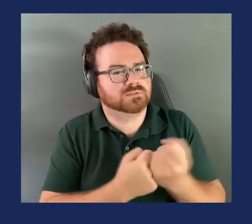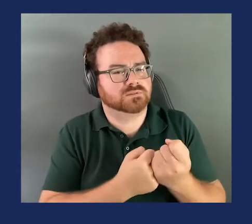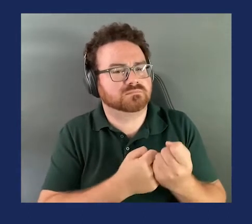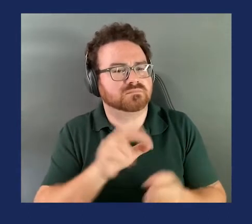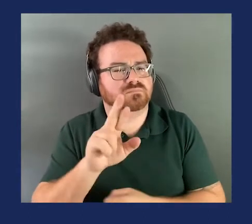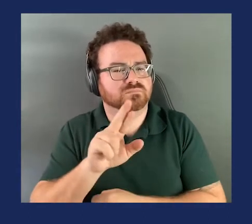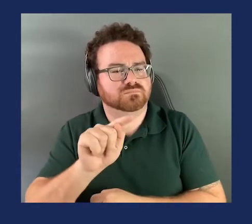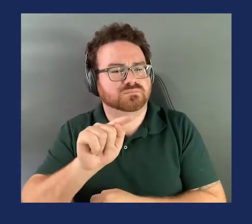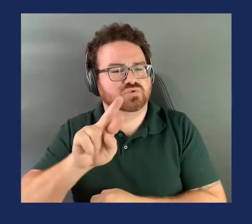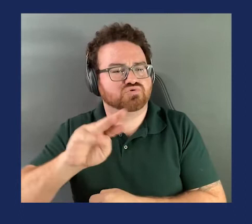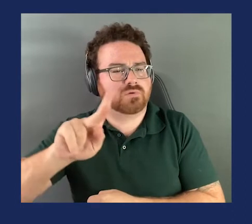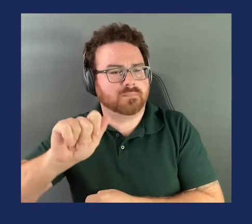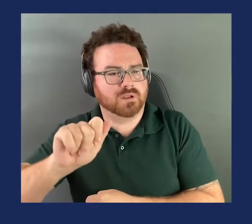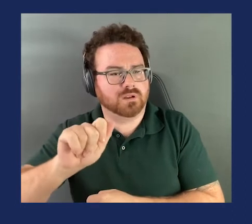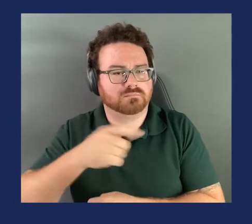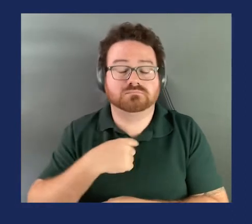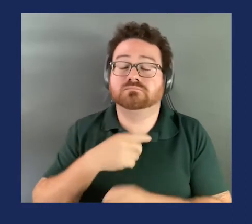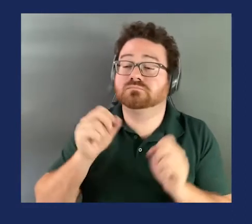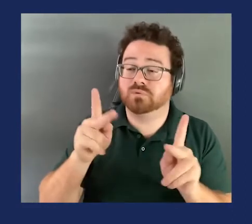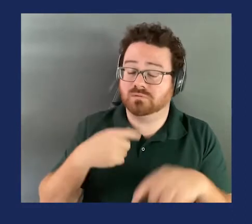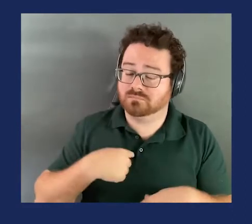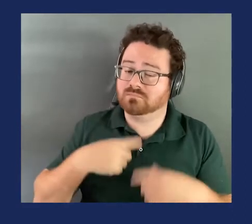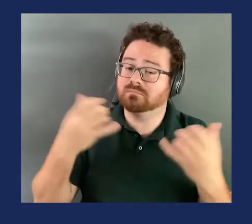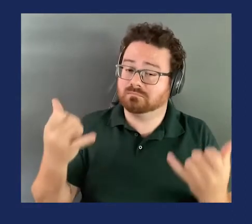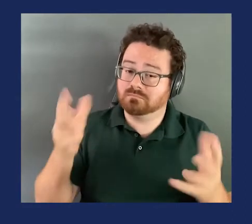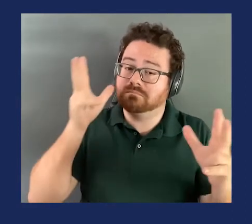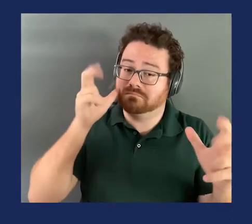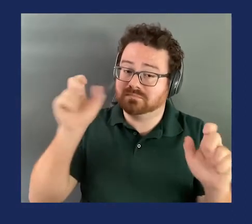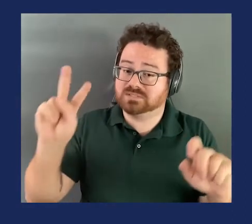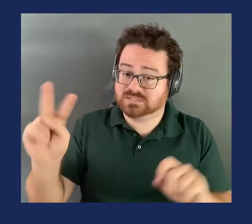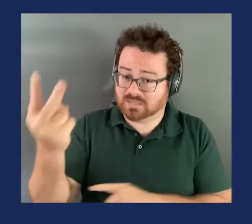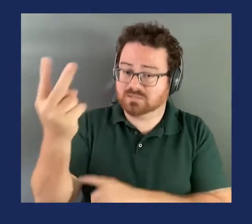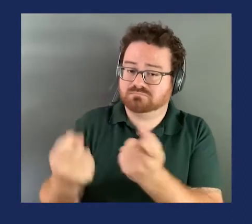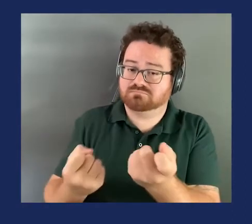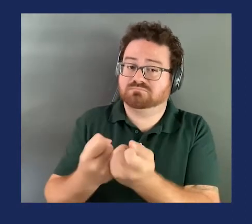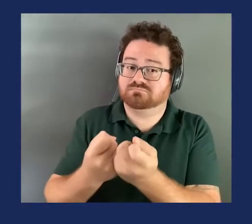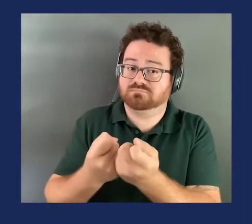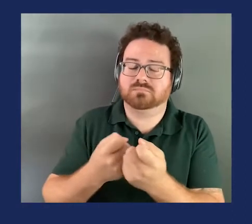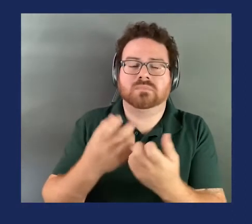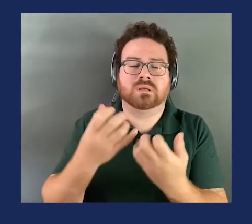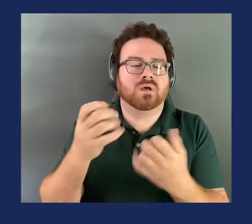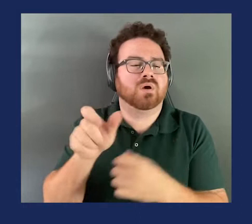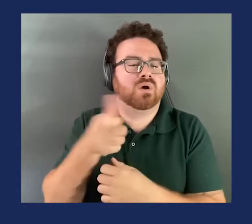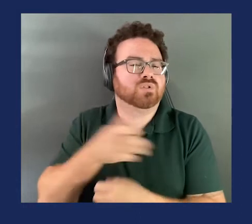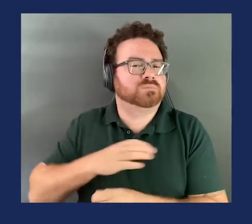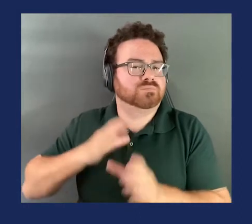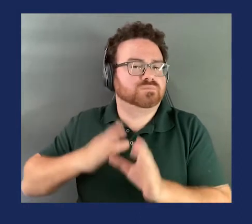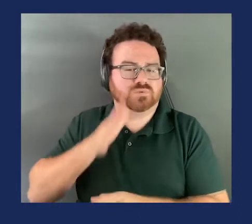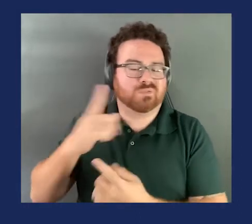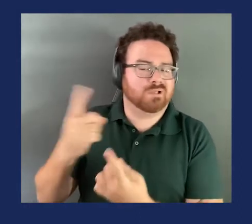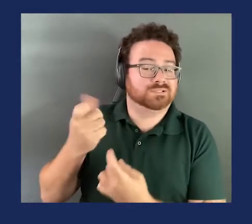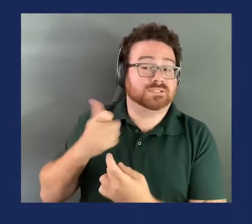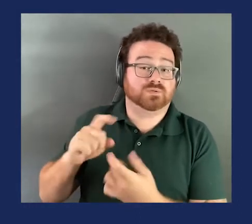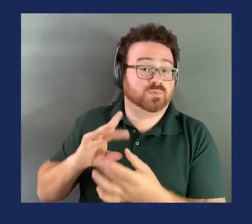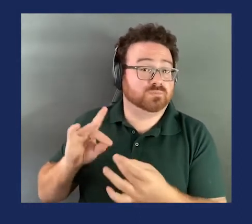Thank you. Having heard a second, I move forward to consideration of amendment. Other commissioners will ask any questions or make any